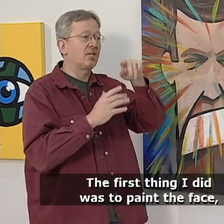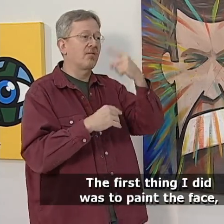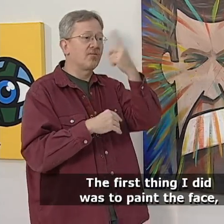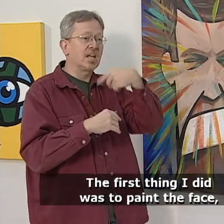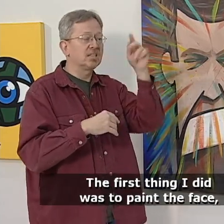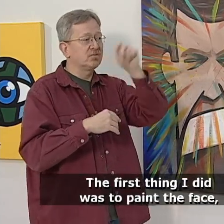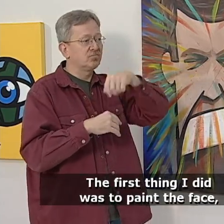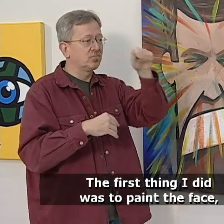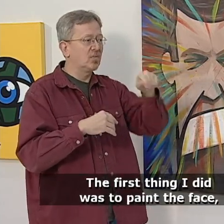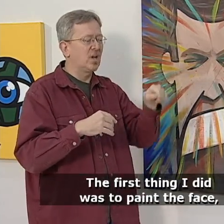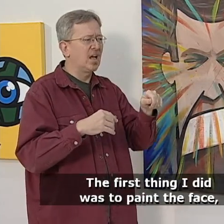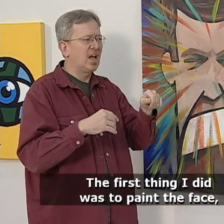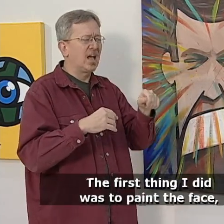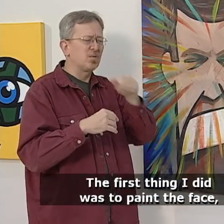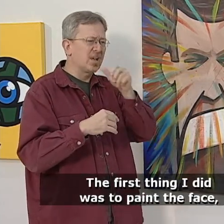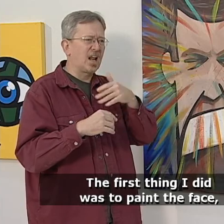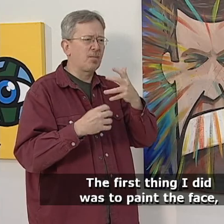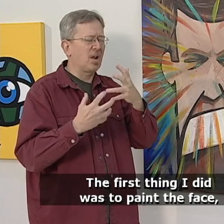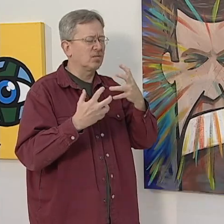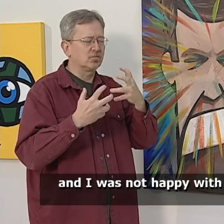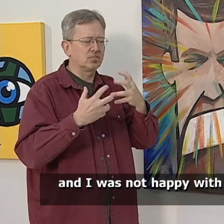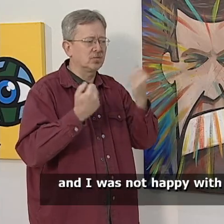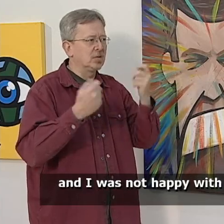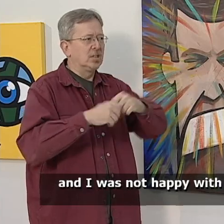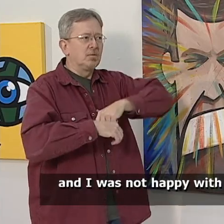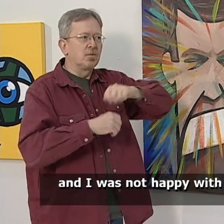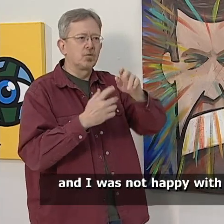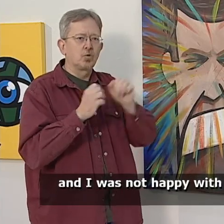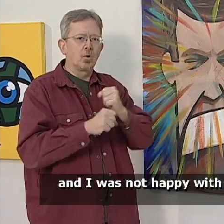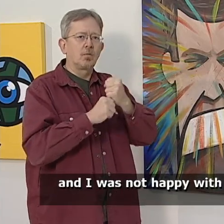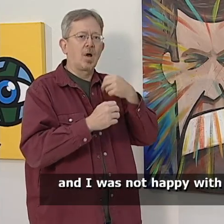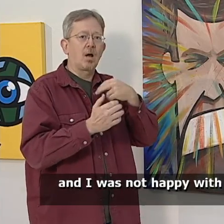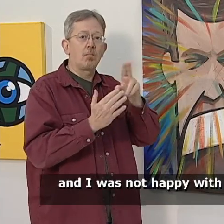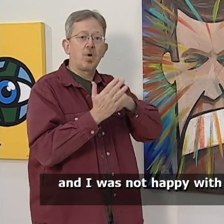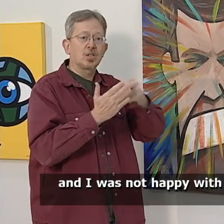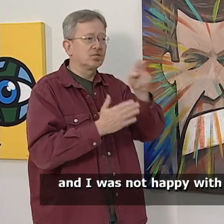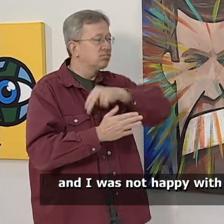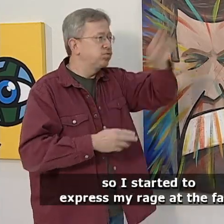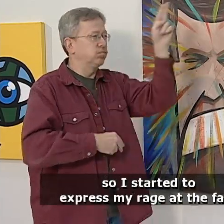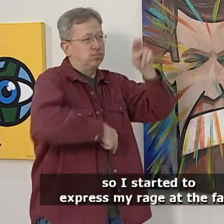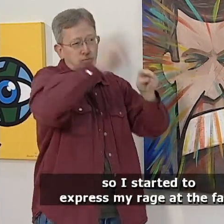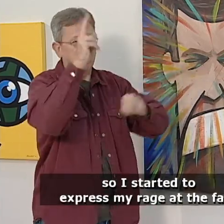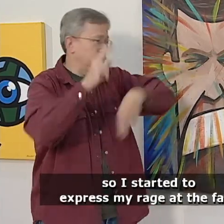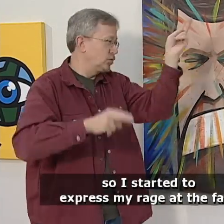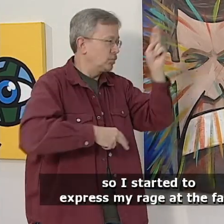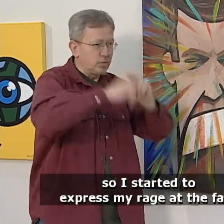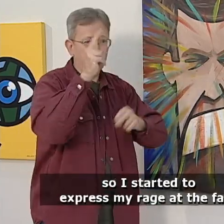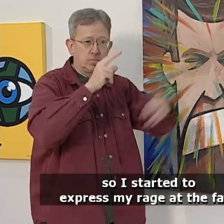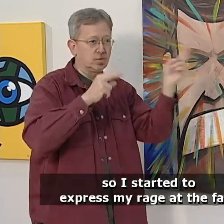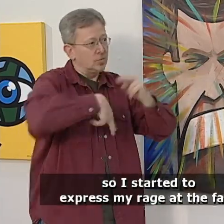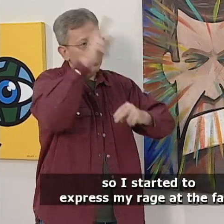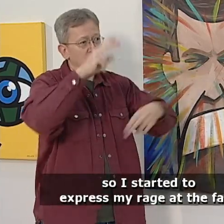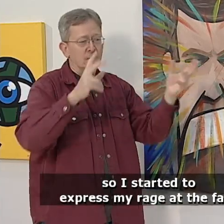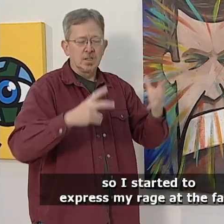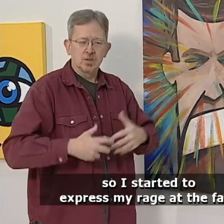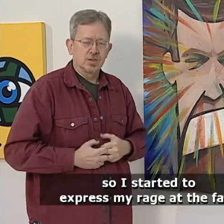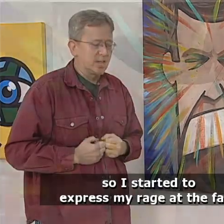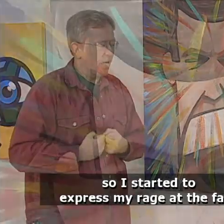The first thing I did was to paint the face and I was not happy with it. So I started to express my rage